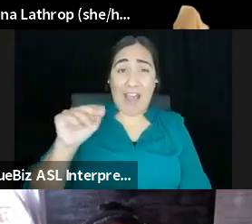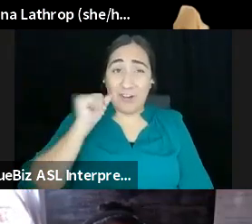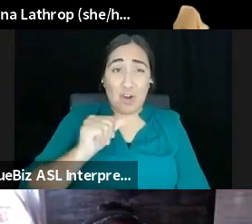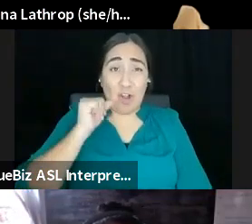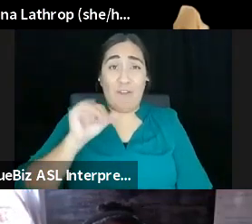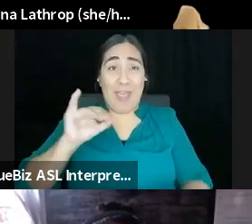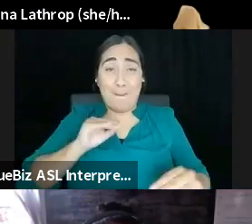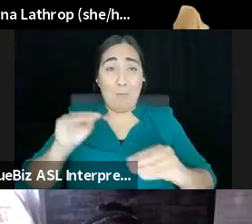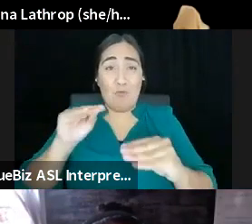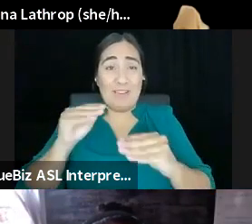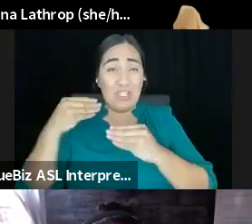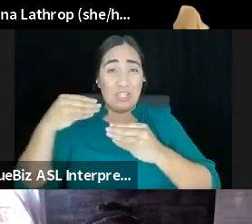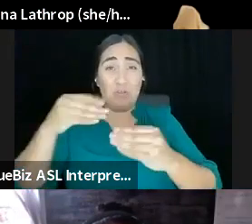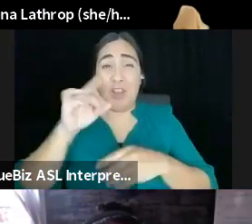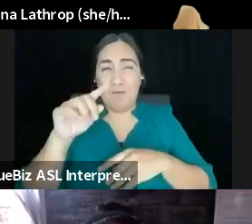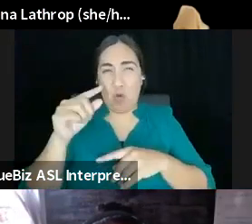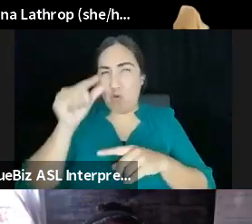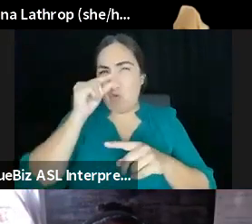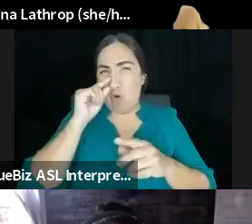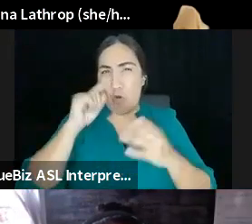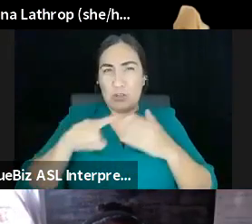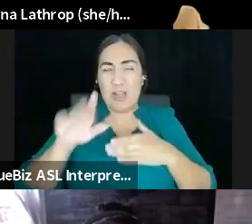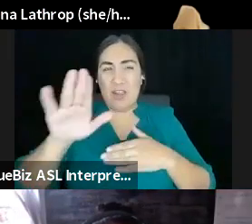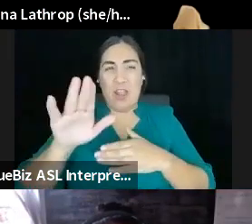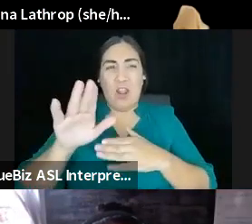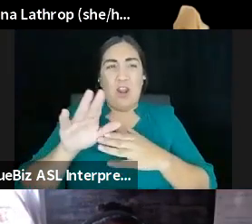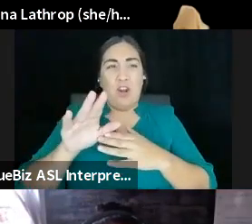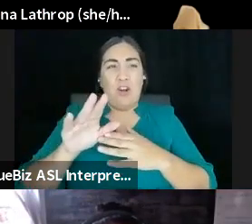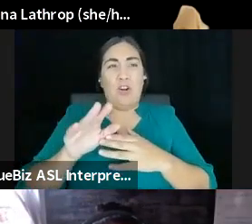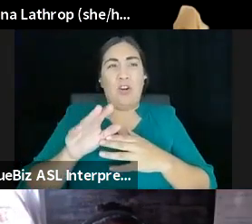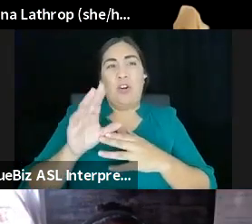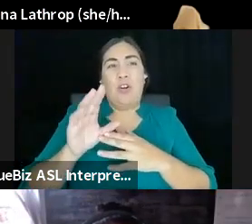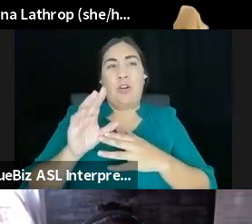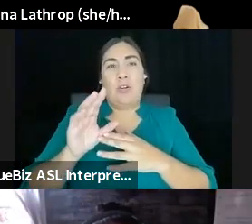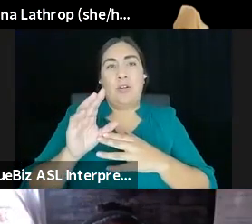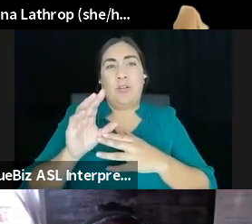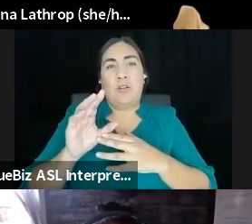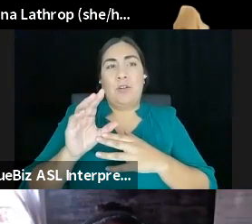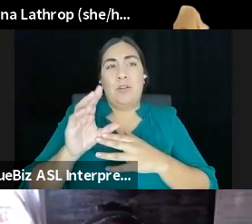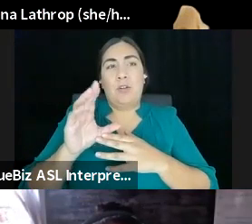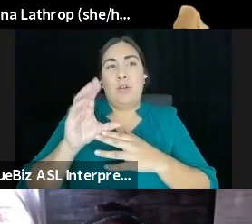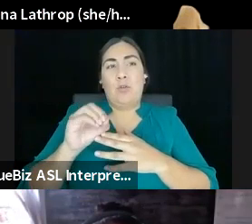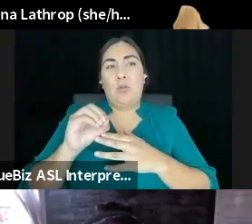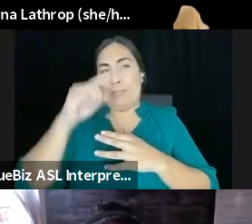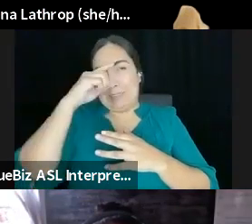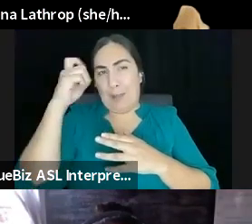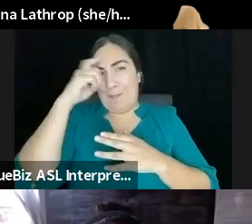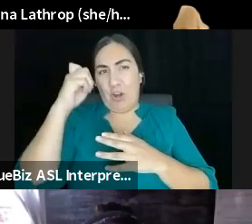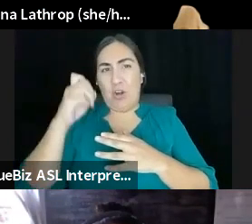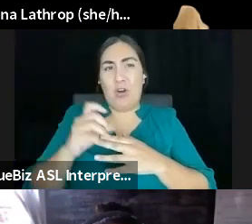series that they just did this summer and have a moment to go back and listen to some of those. Um, I think they also may be